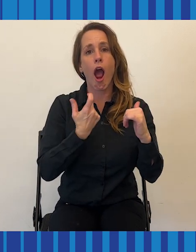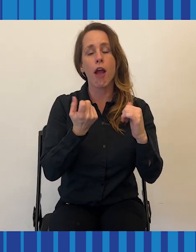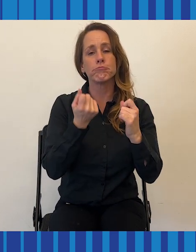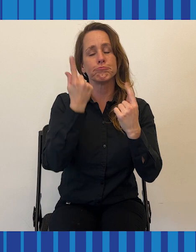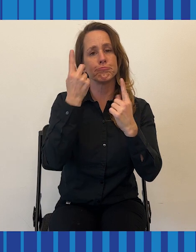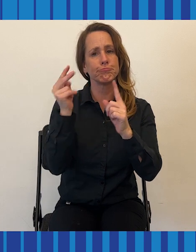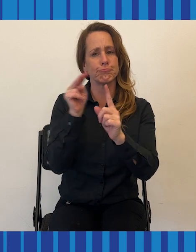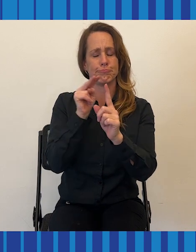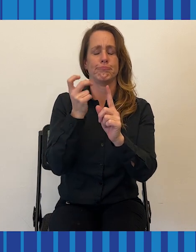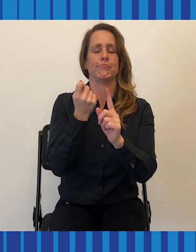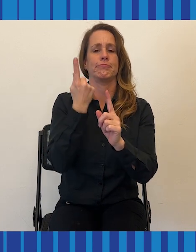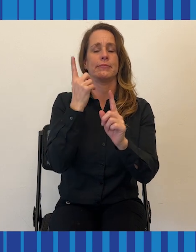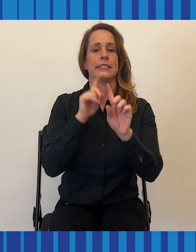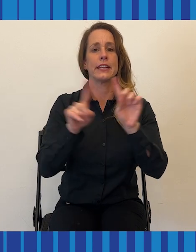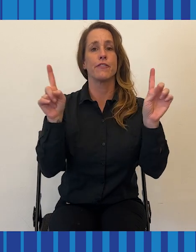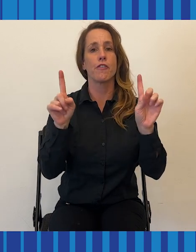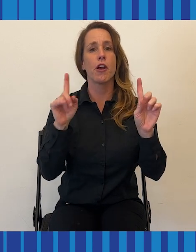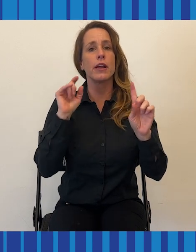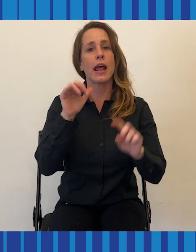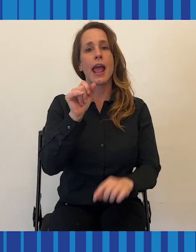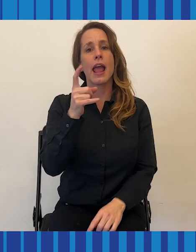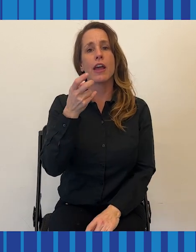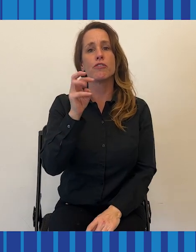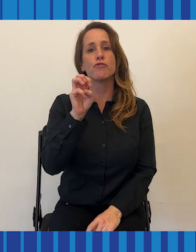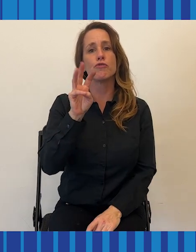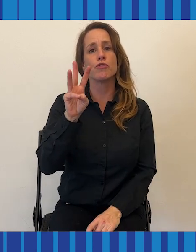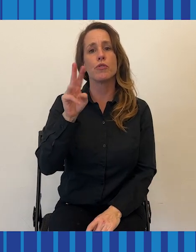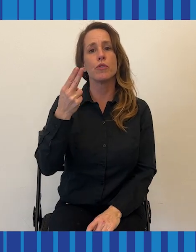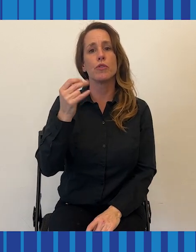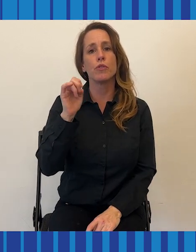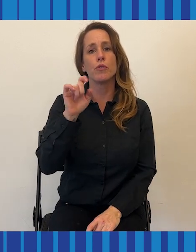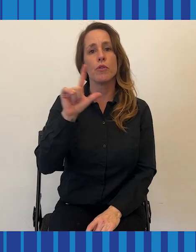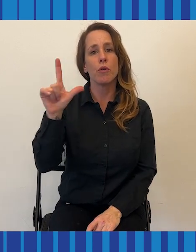very different. Andrew Hugel calls this aural diversity.